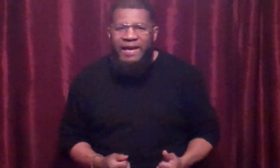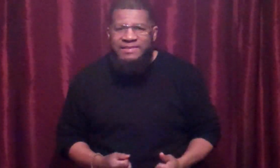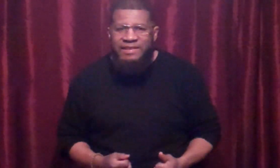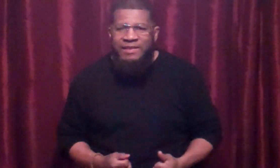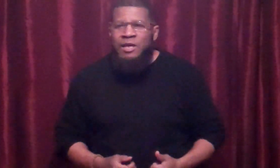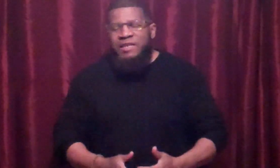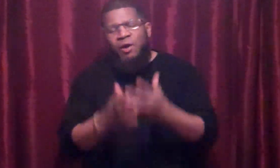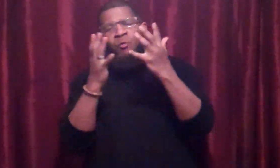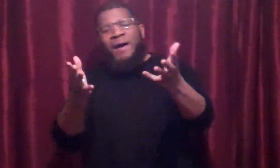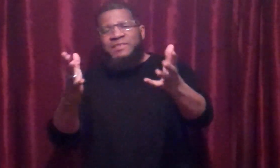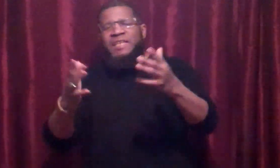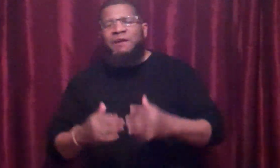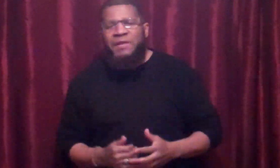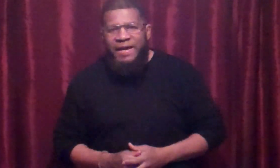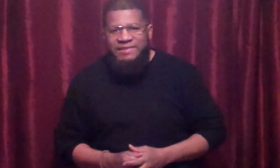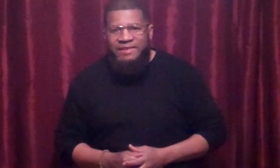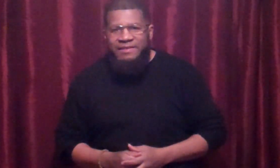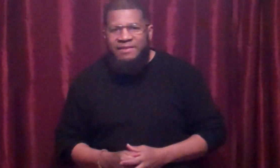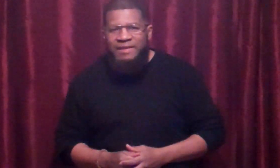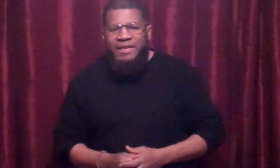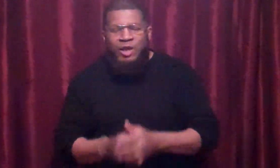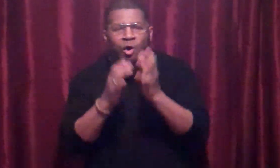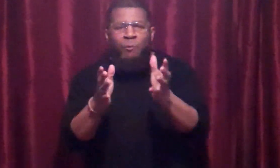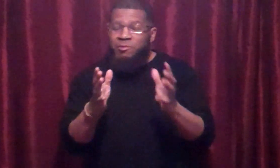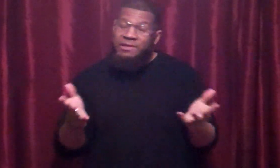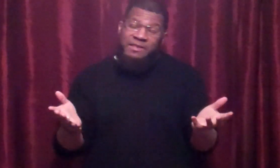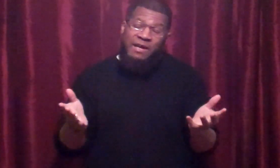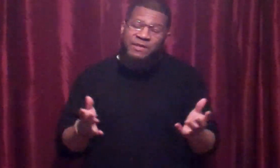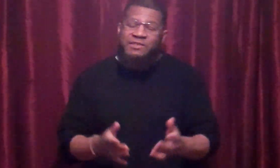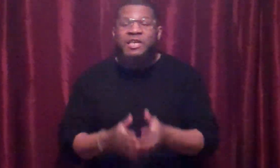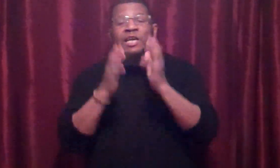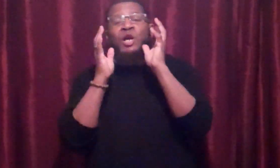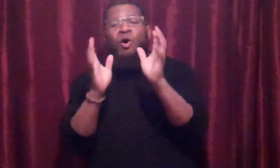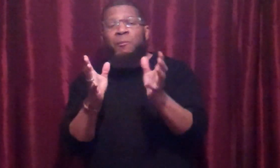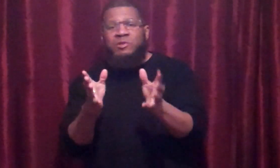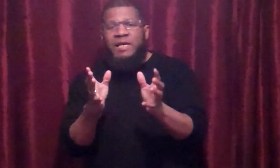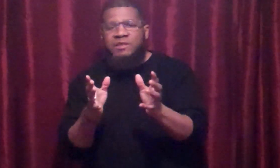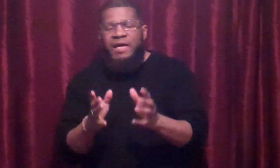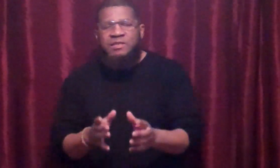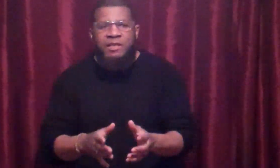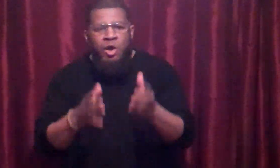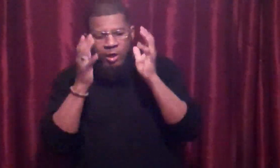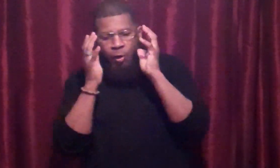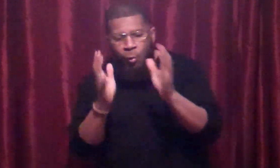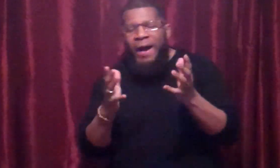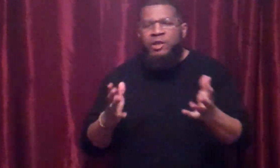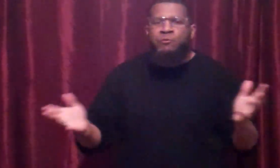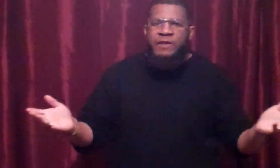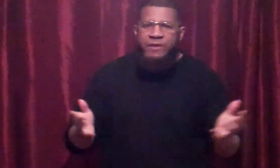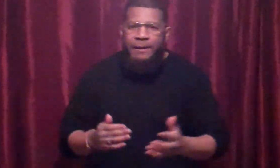accident. Now, why does he have an accident? He almost doesn't have an accident. He almost has an accident. Now, why do you think that?